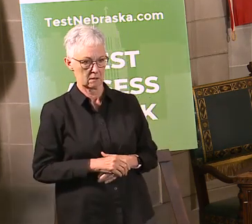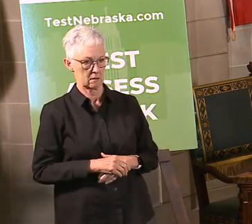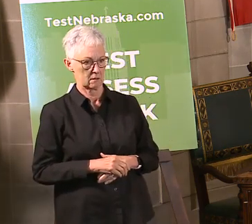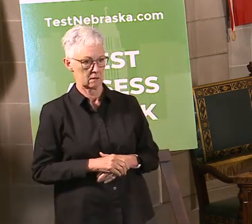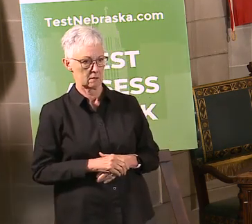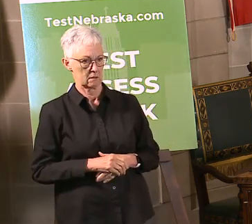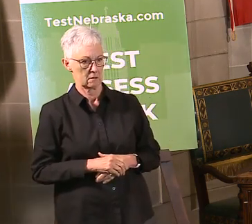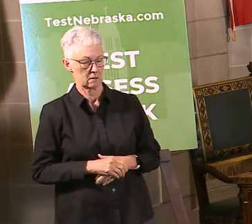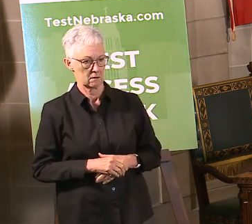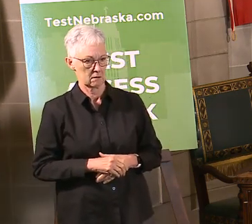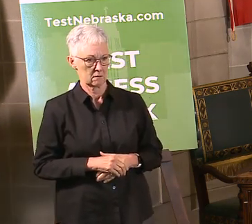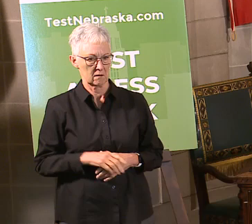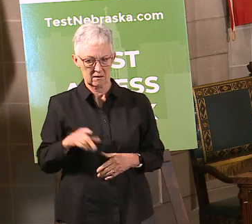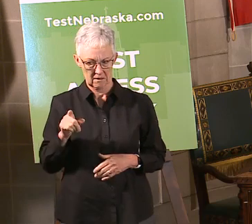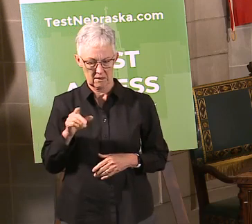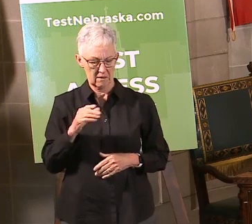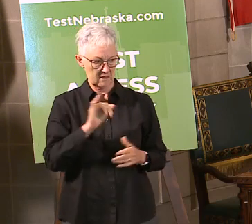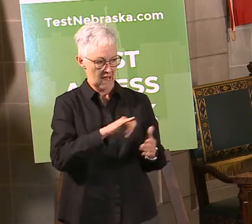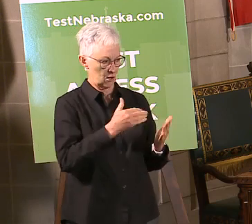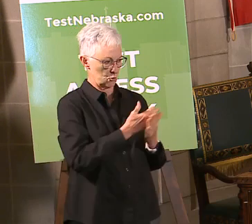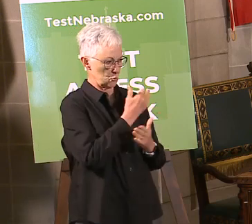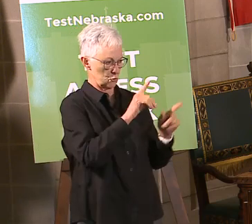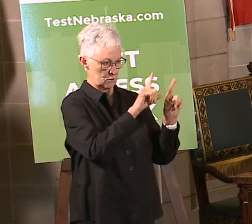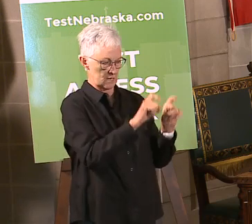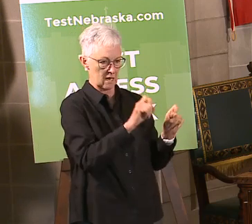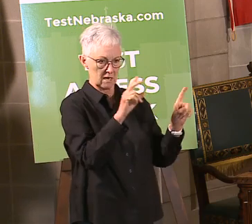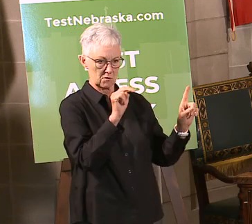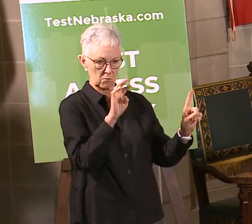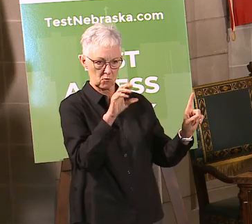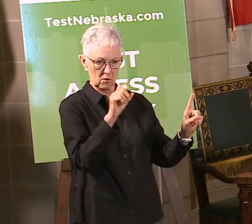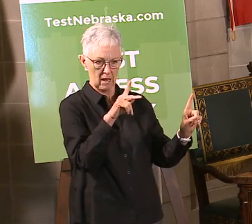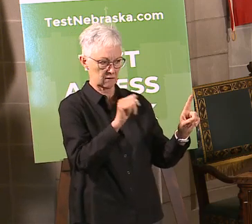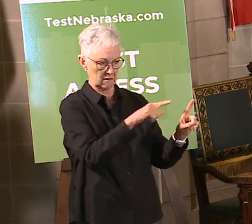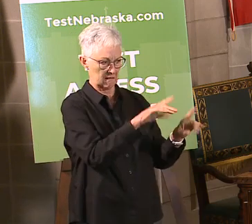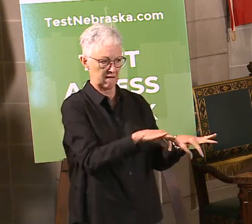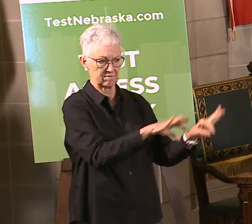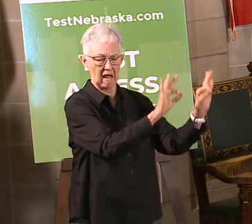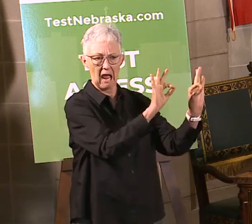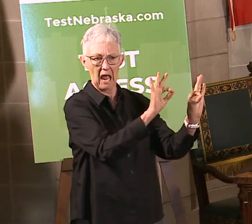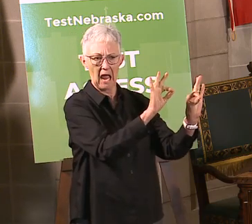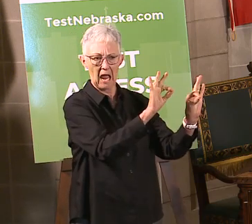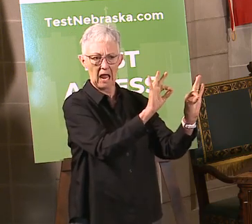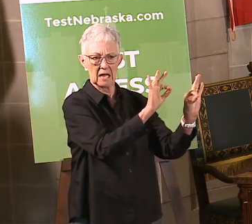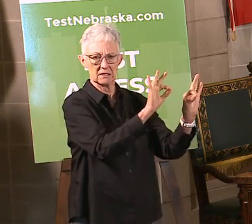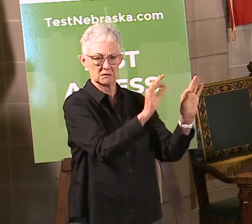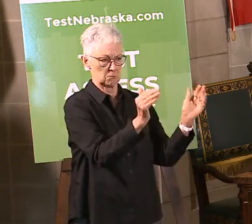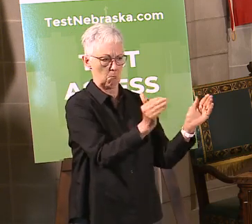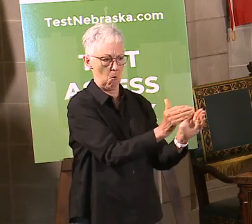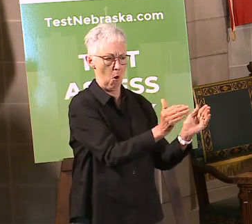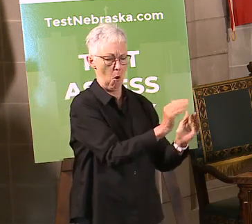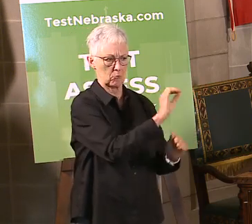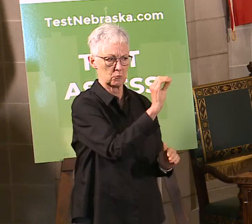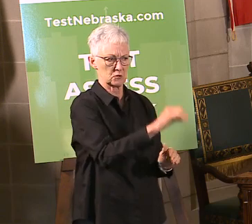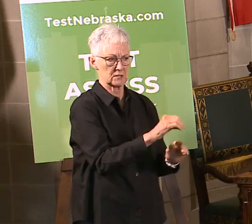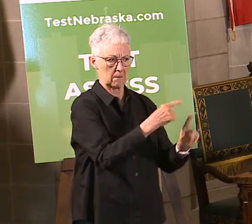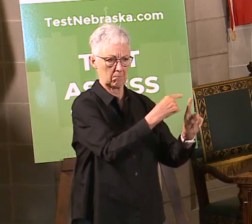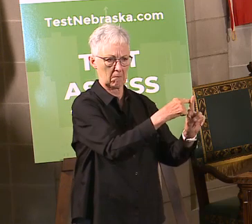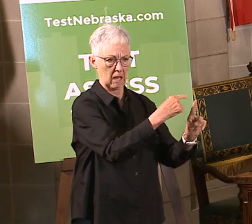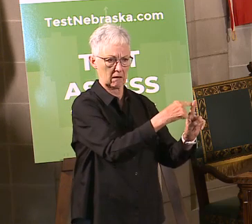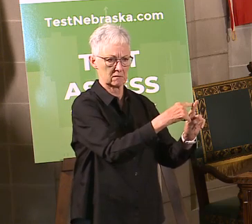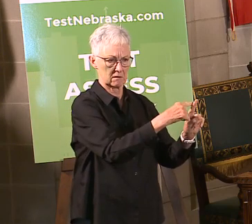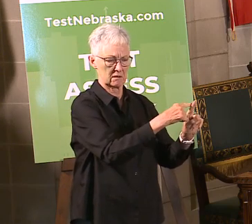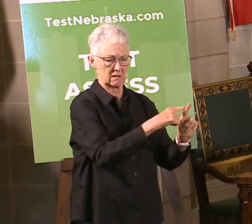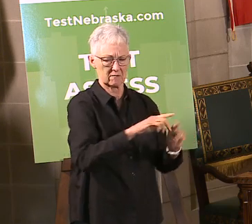% versus 17% is the numbers on Friday. Yeah, so the question was, what about the accuracy of these tests? Again, we validated our